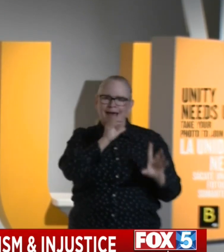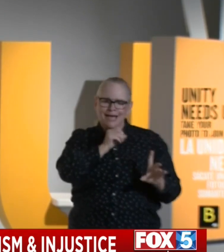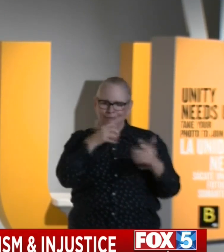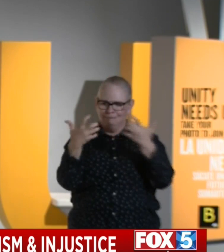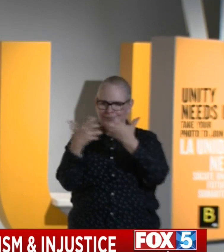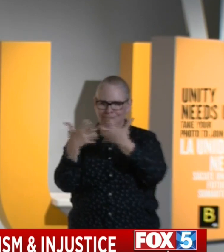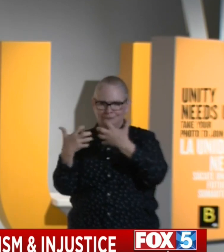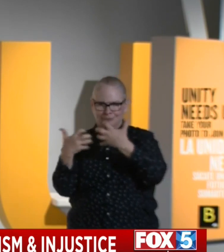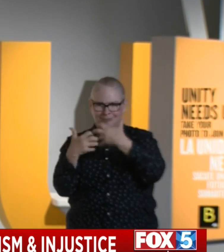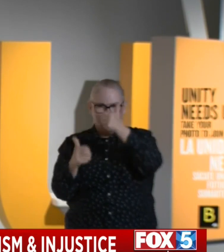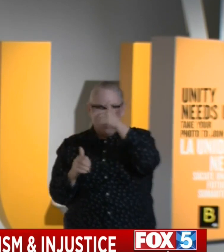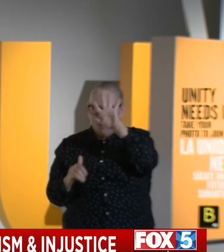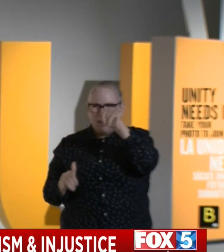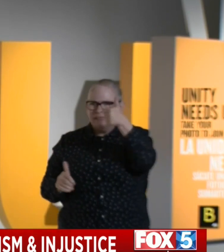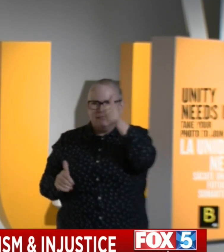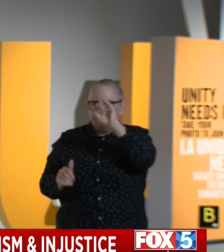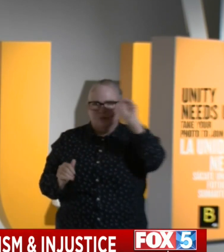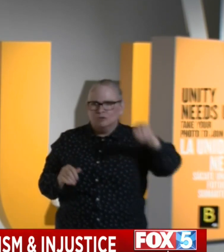eighth grade.